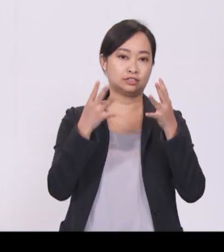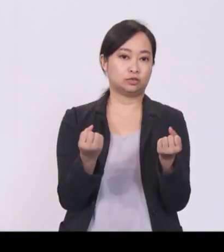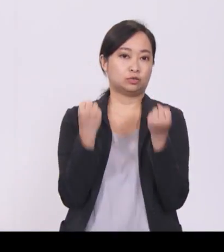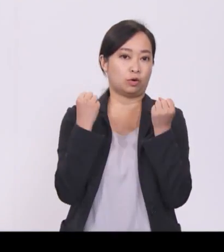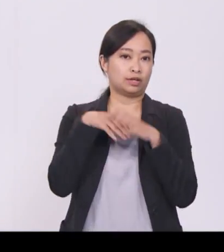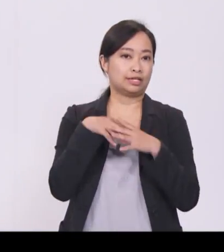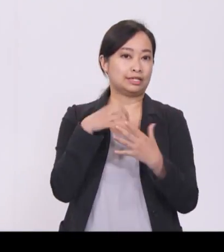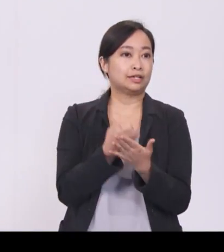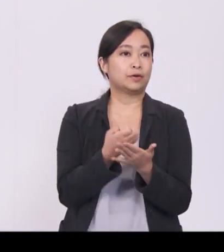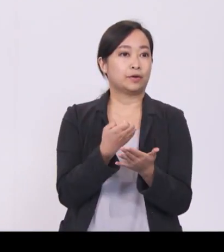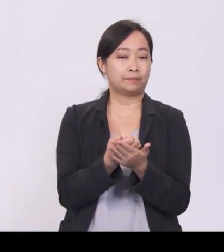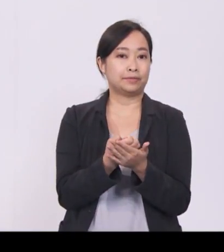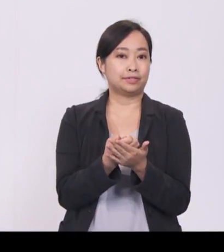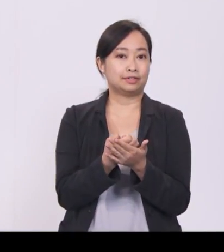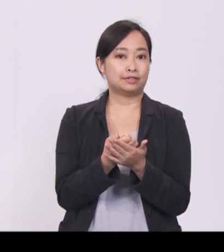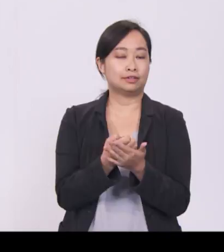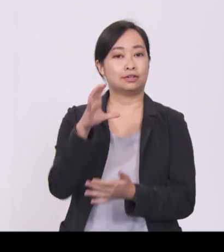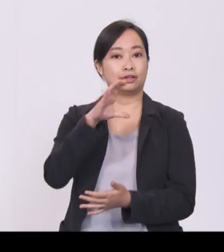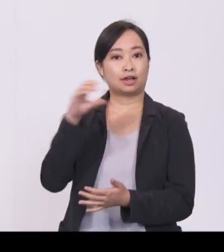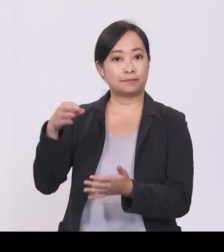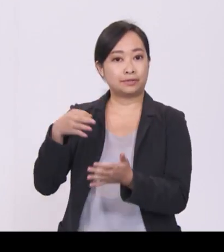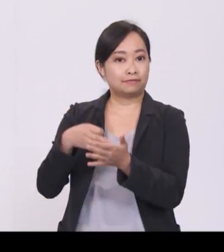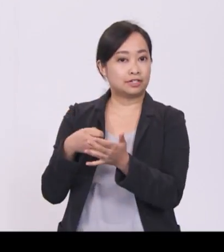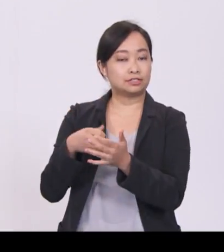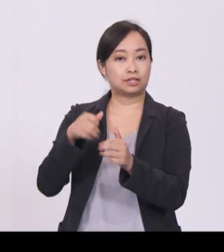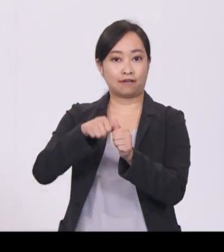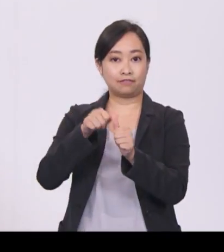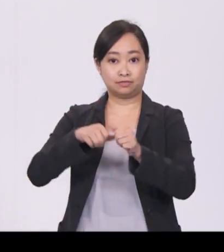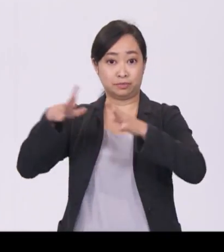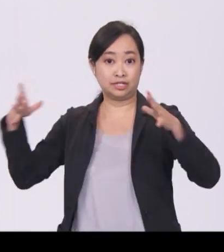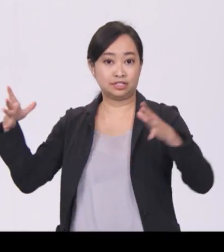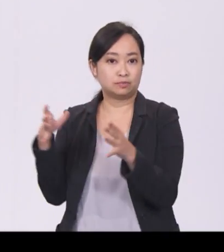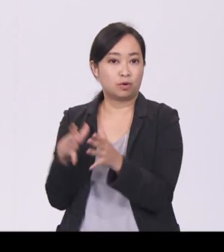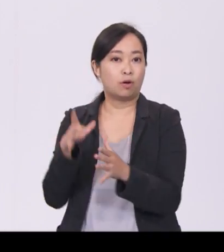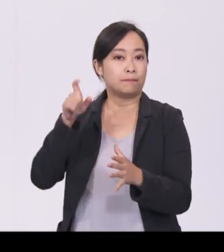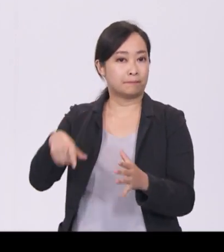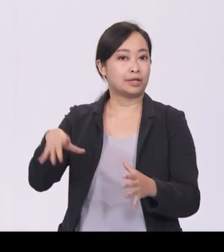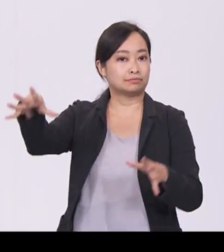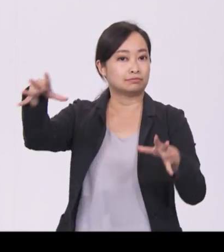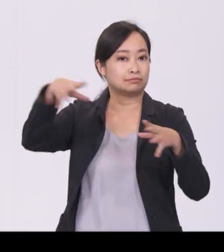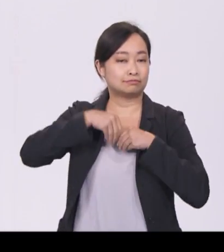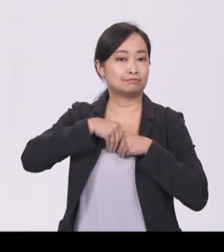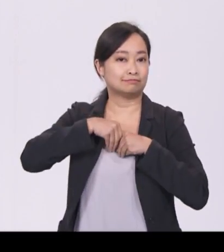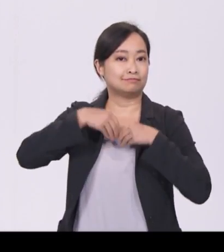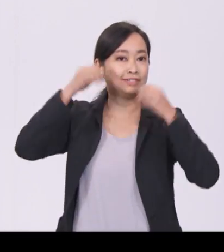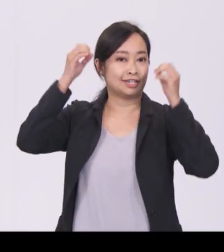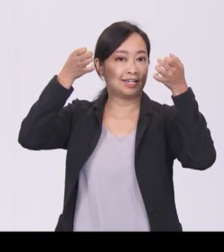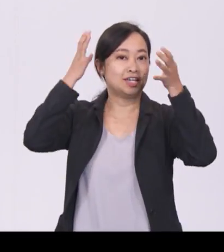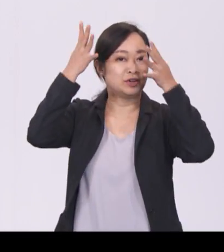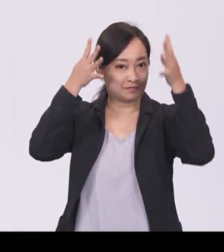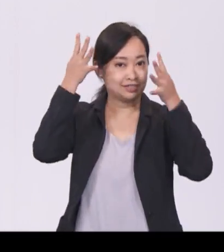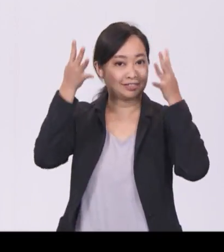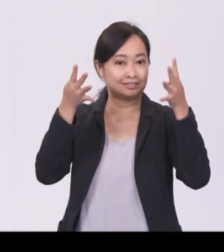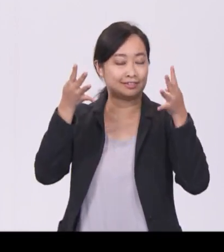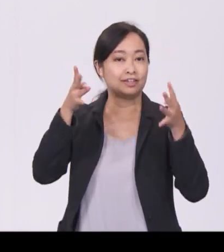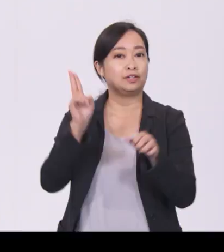Firms in every sector and of every size need to embrace innovation and to make the best use of new technologies